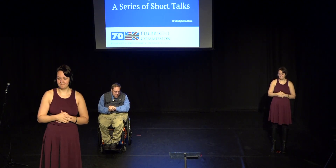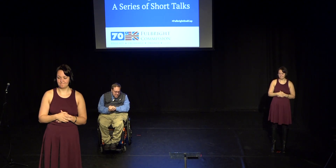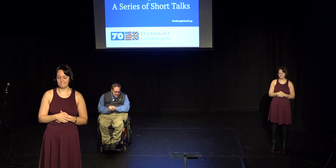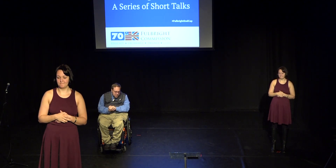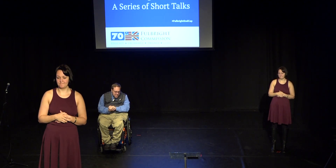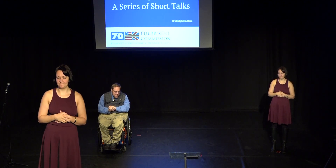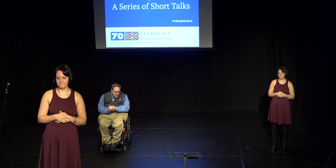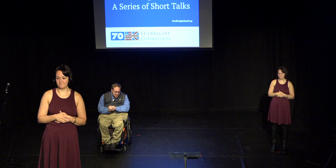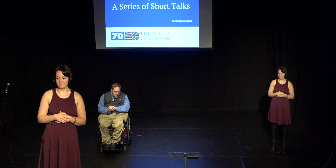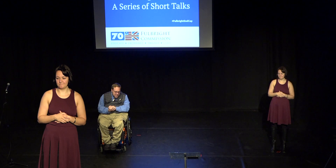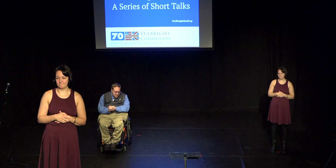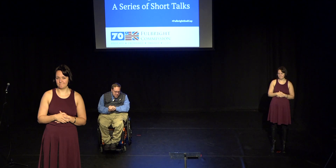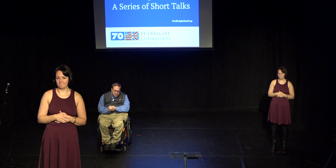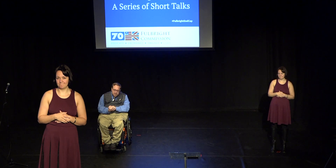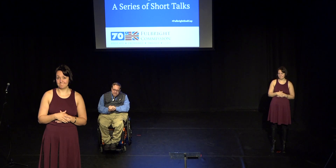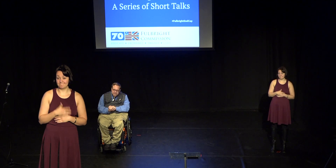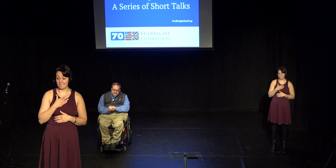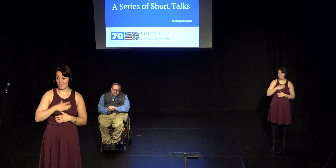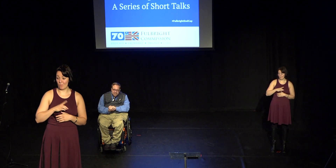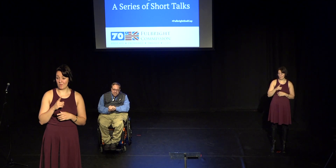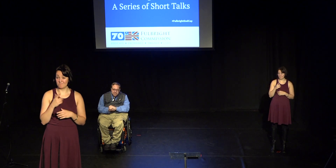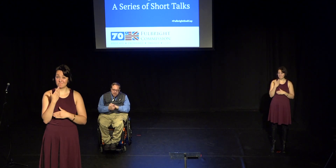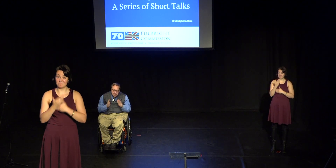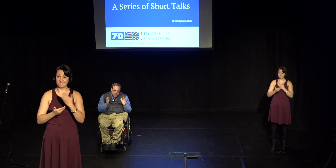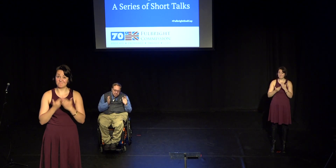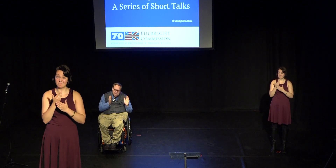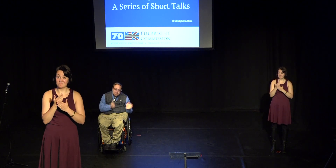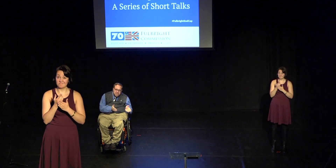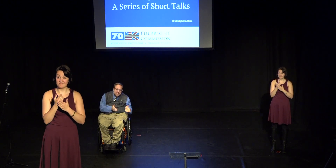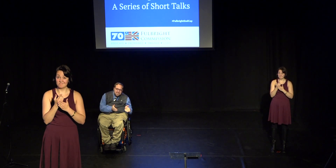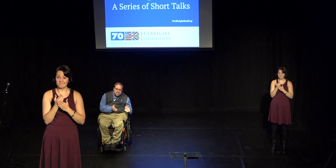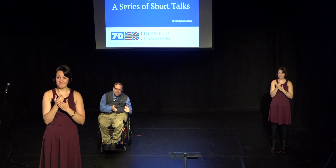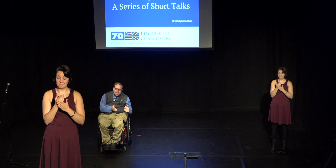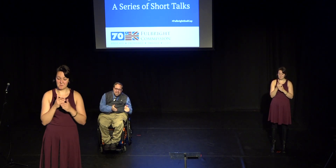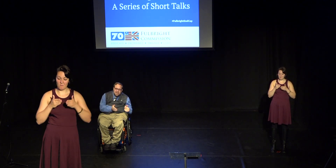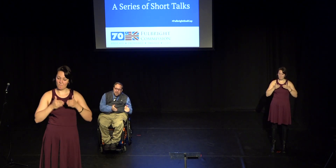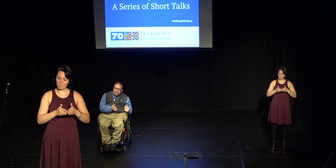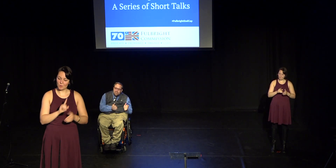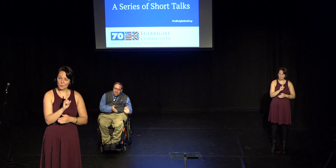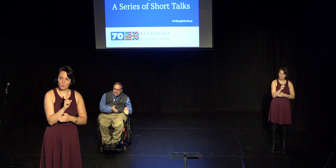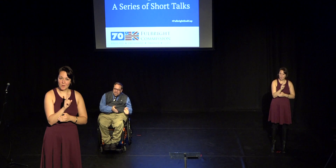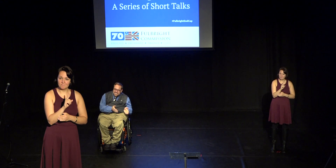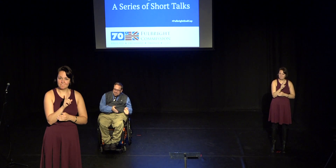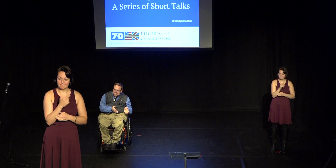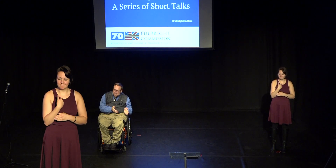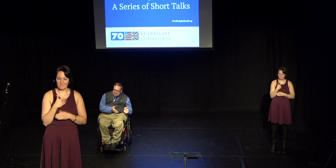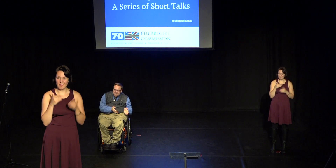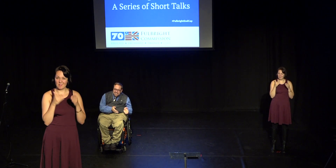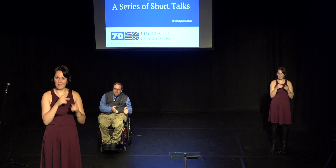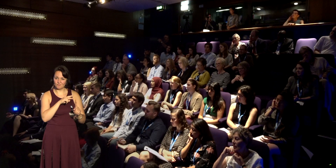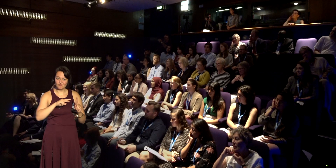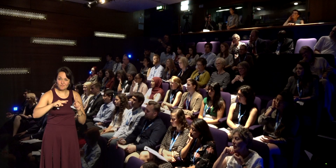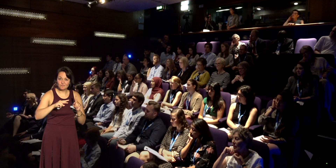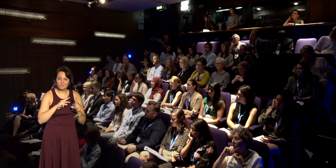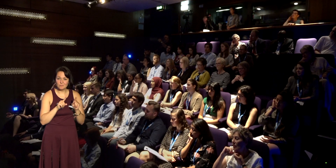And I want to tell you that the major focus of this tale is going to be the perception of what I thought having a disability would